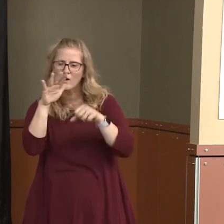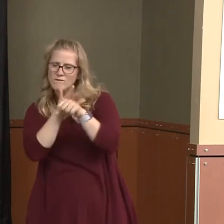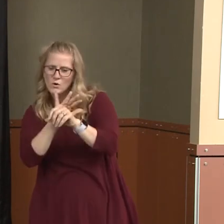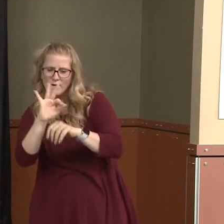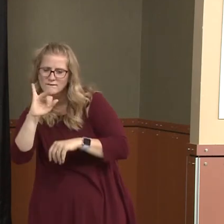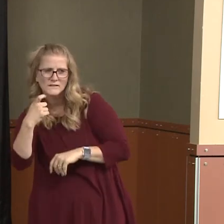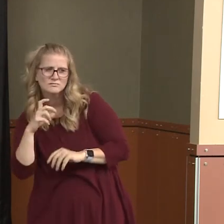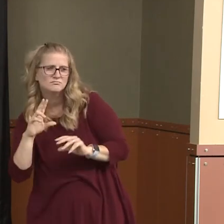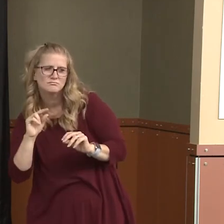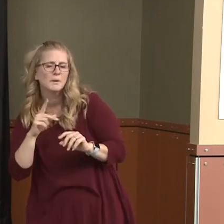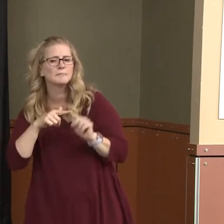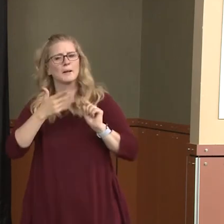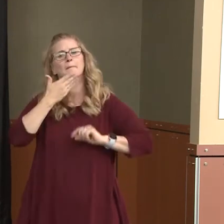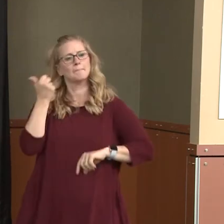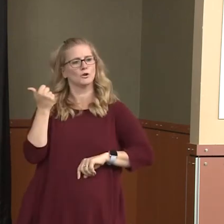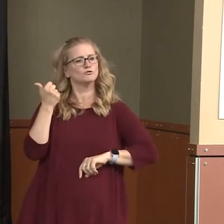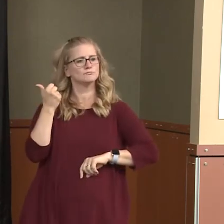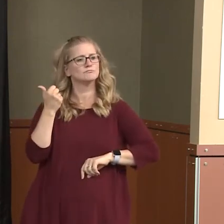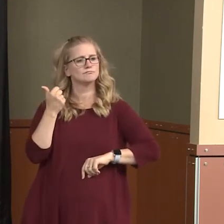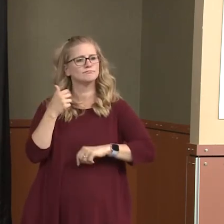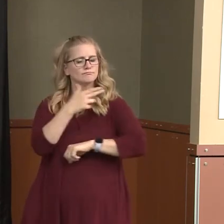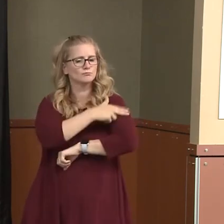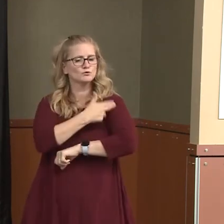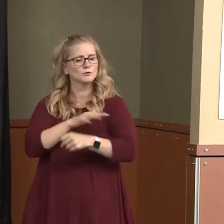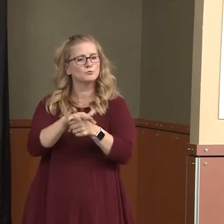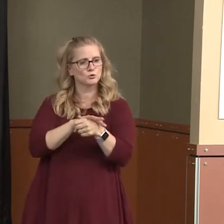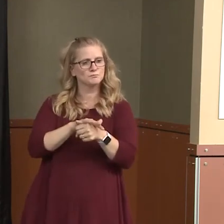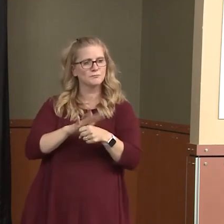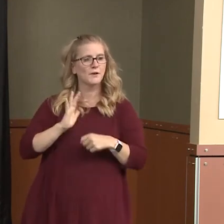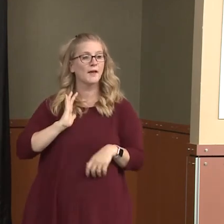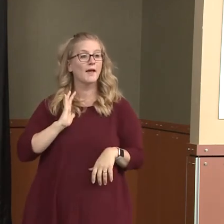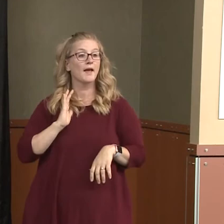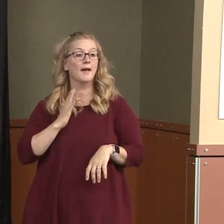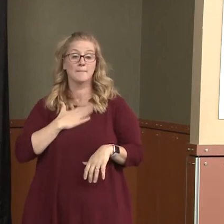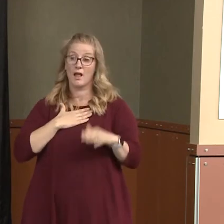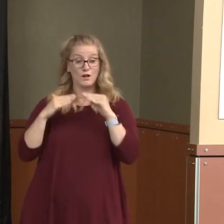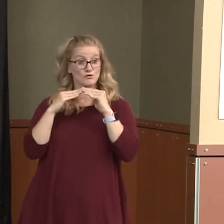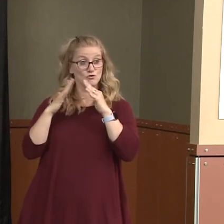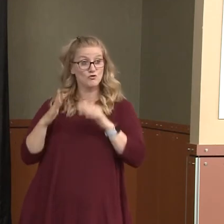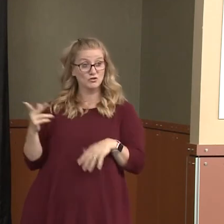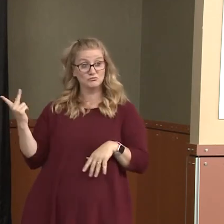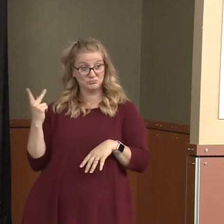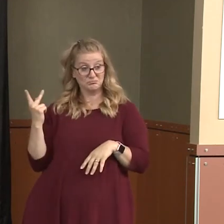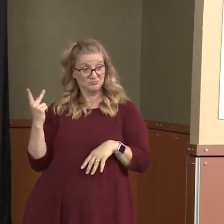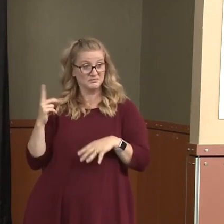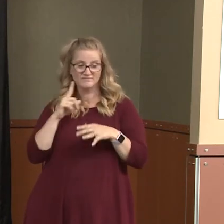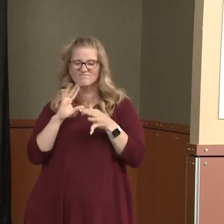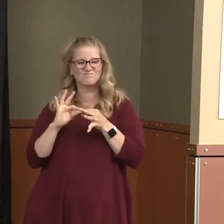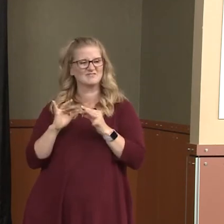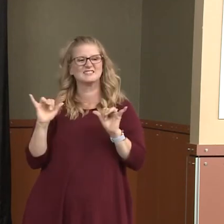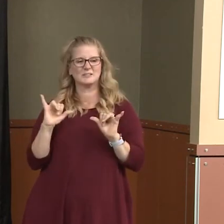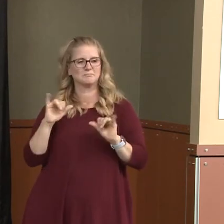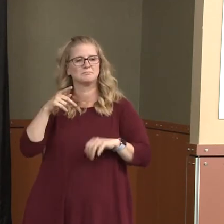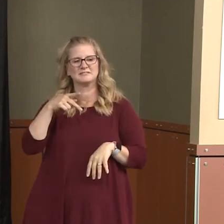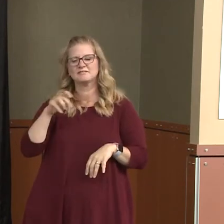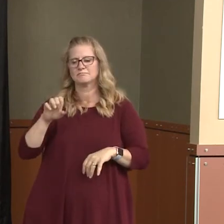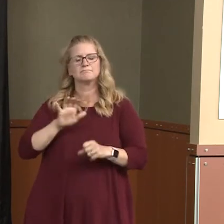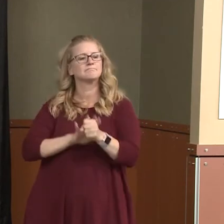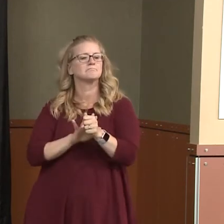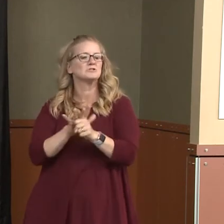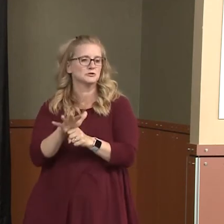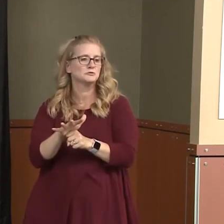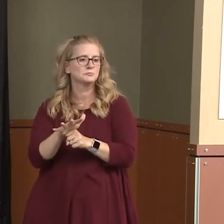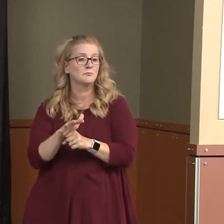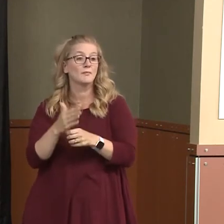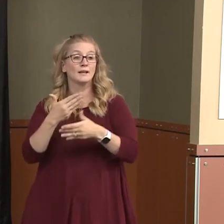as hospitals. And I know I've heard similar from my colleagues here when it comes to PPE supplies and so forth. Within the system, the Cadillac's part of the